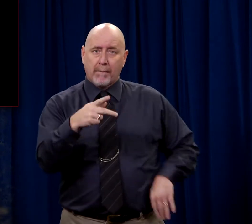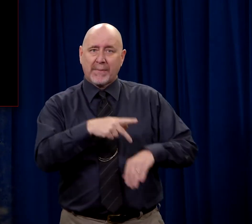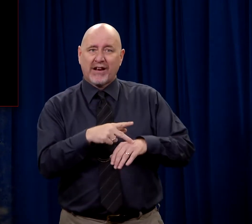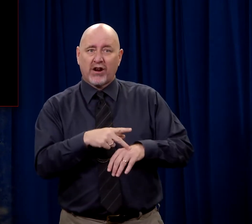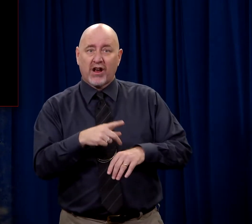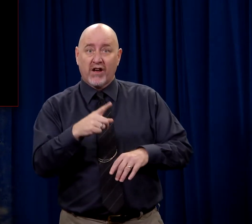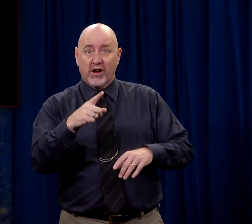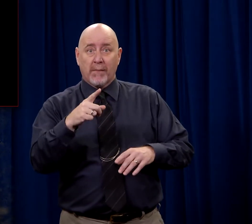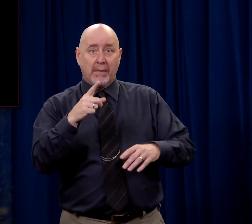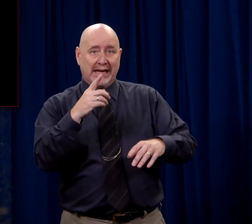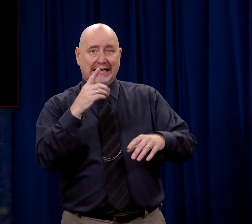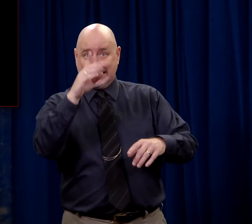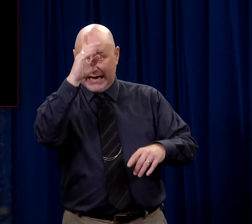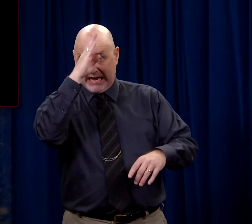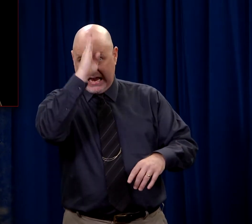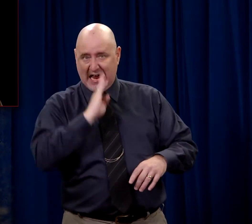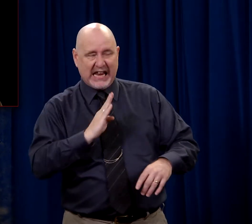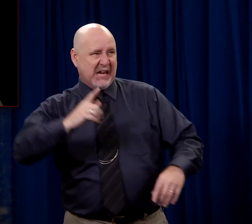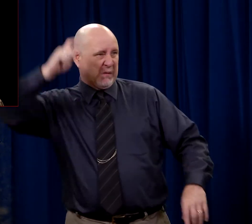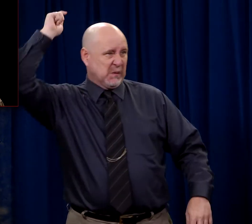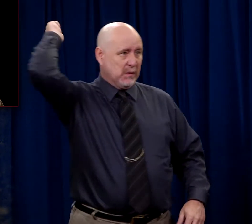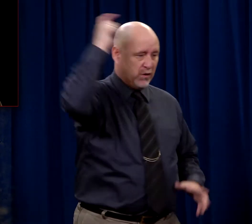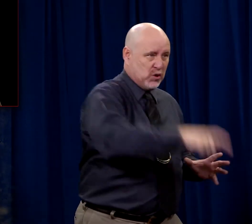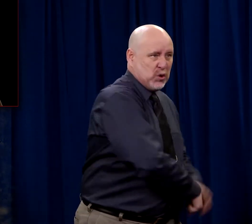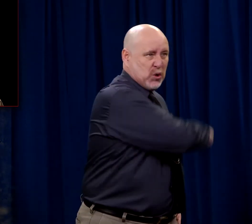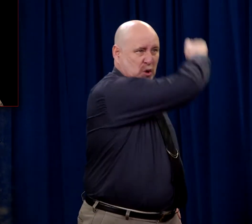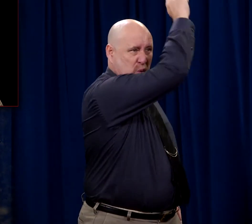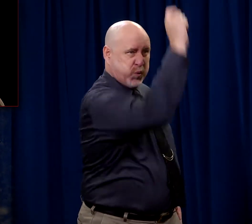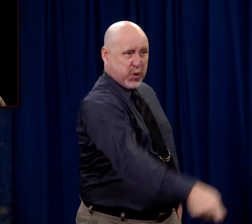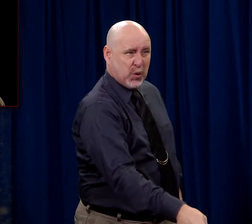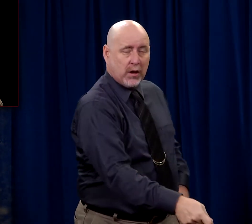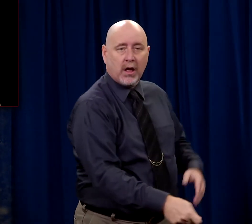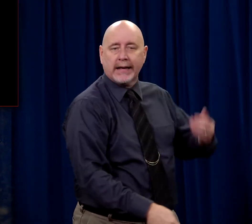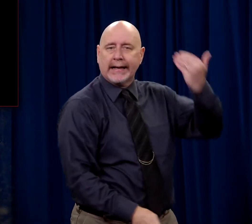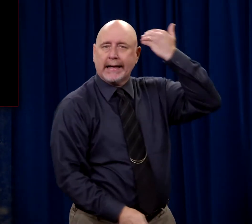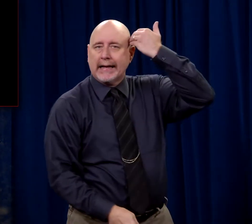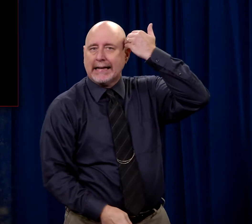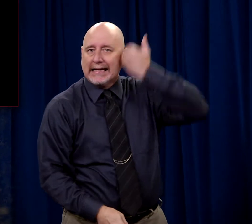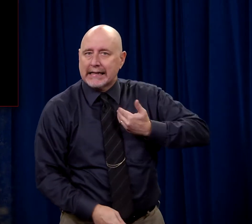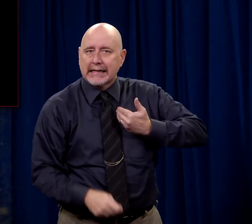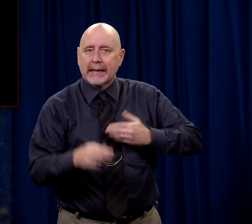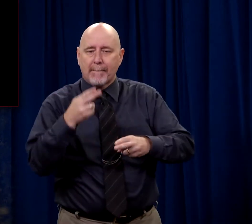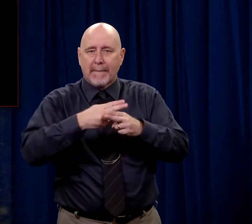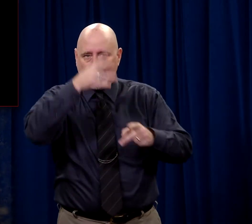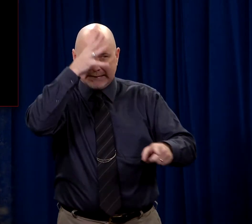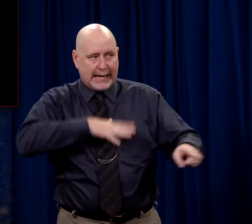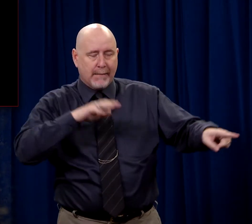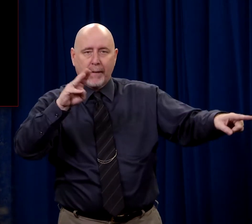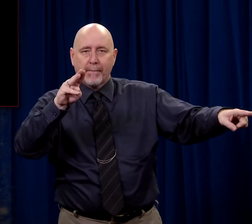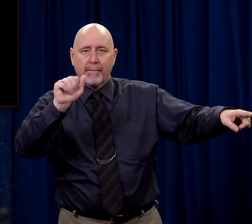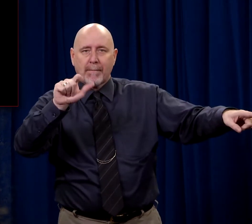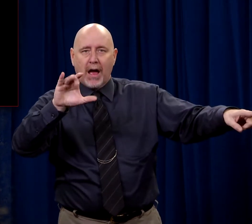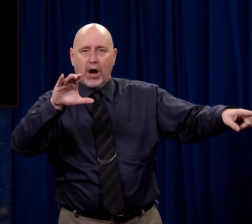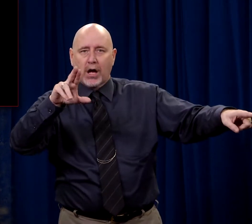maybe aiming for this man's hand, a head, he brings the sword down and he cuts off the ear of a man named Malchus.